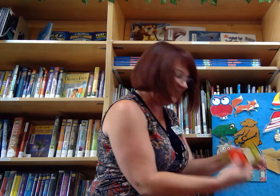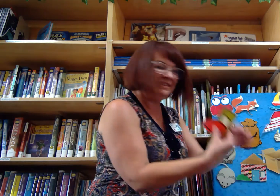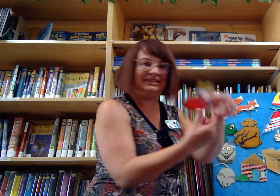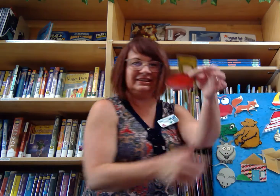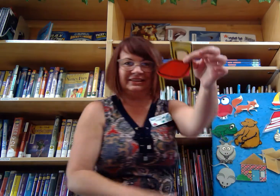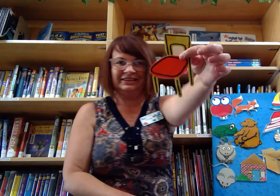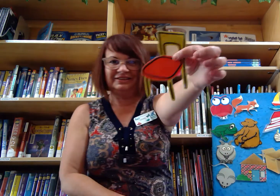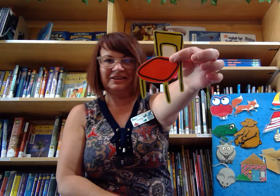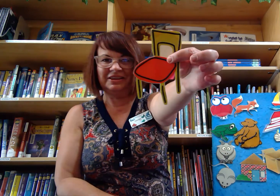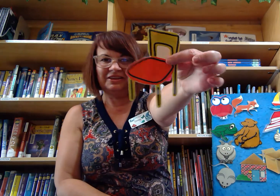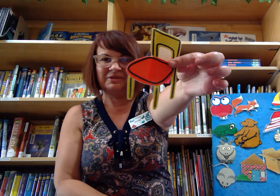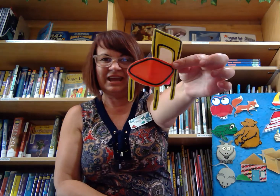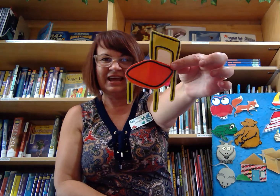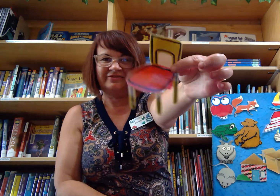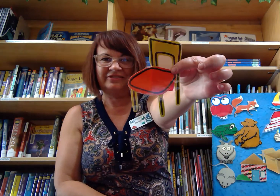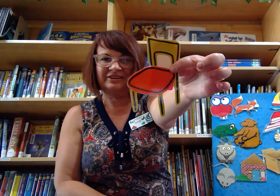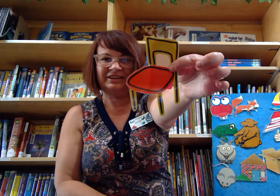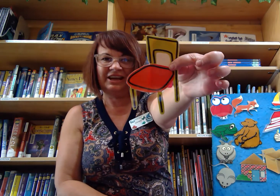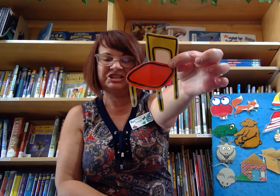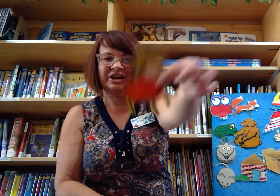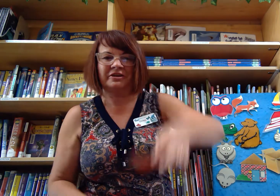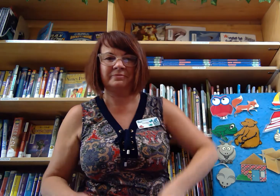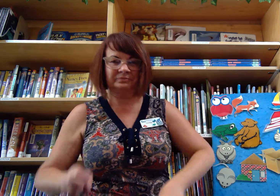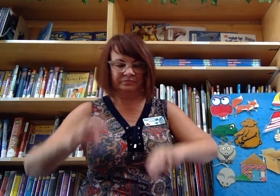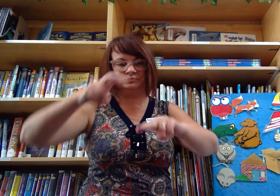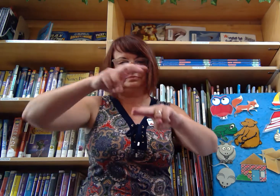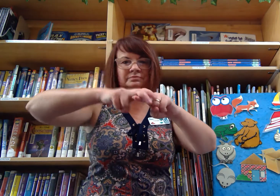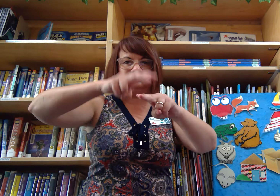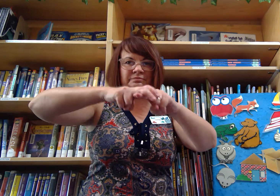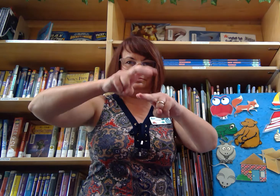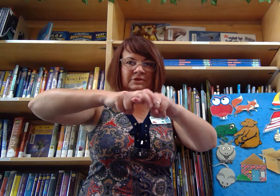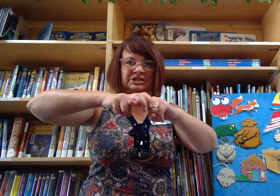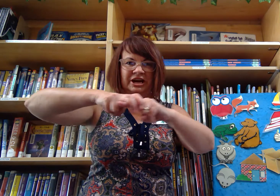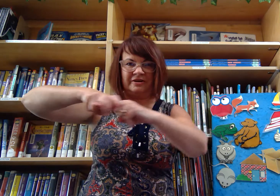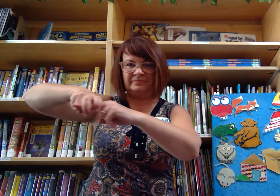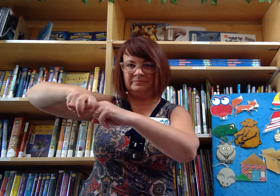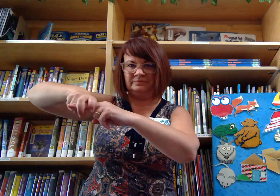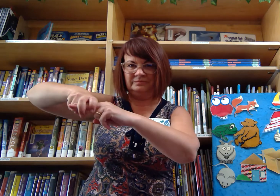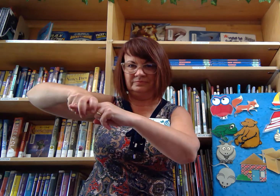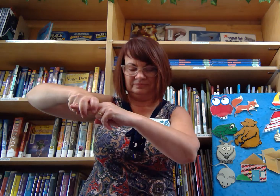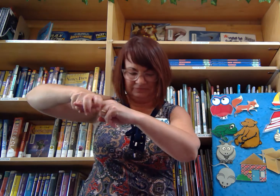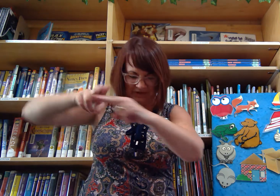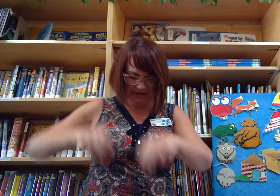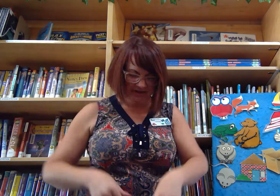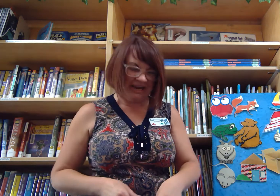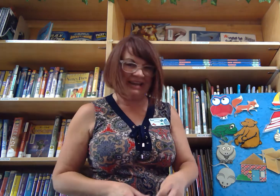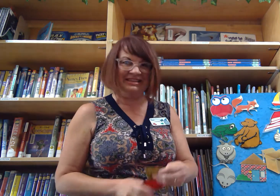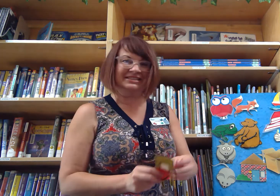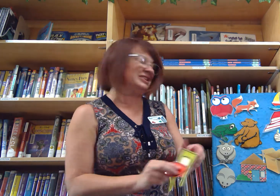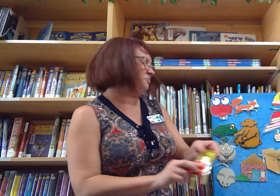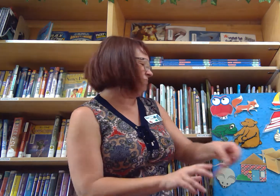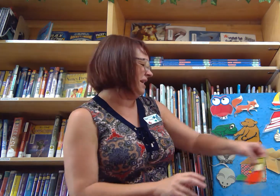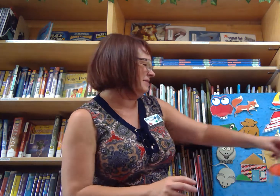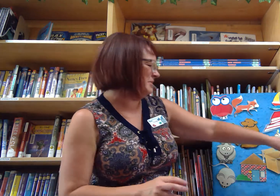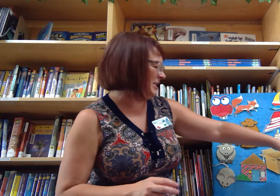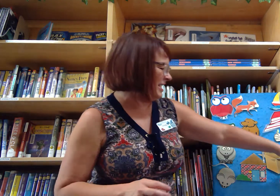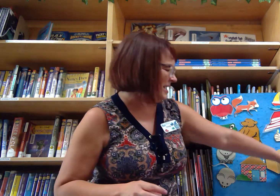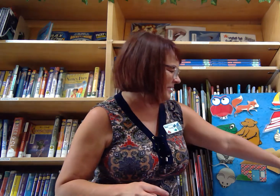Then we have a chair. A chair. Okay, this is a rhyming game.